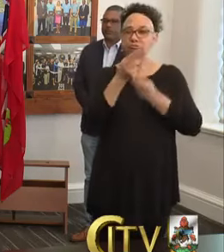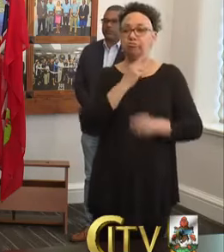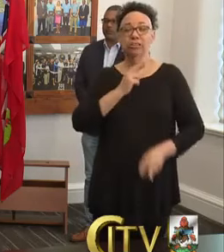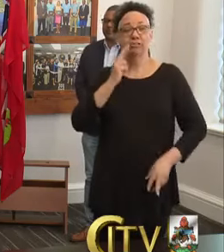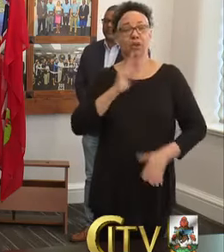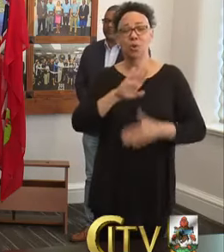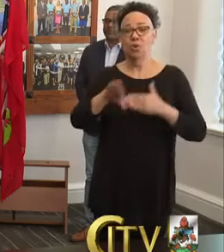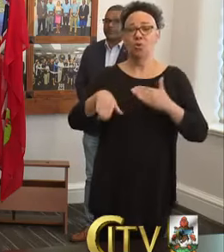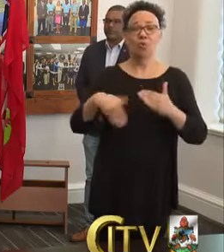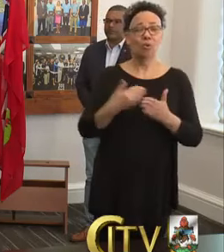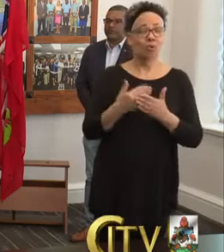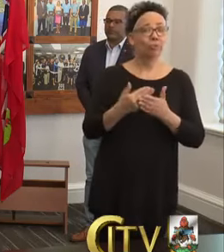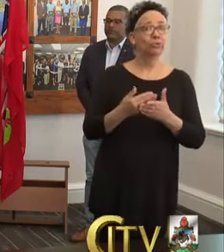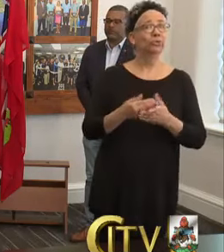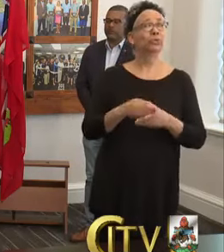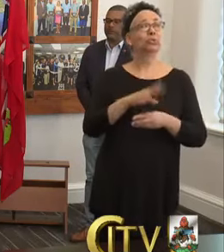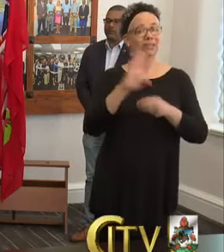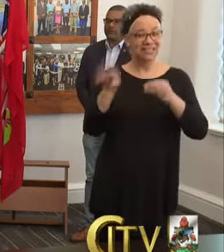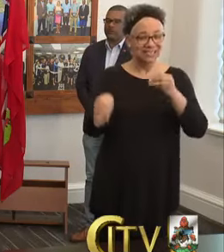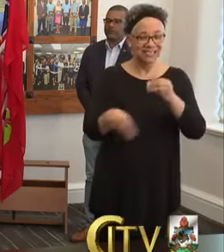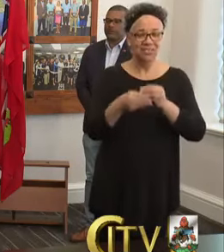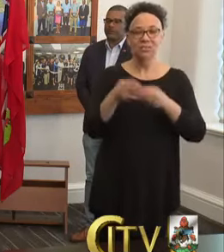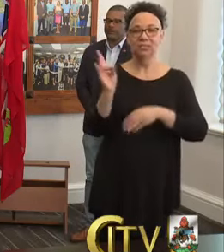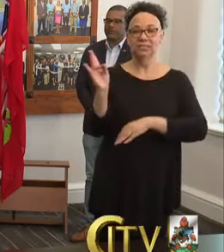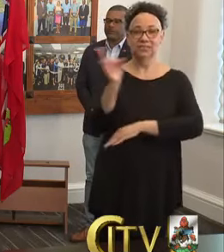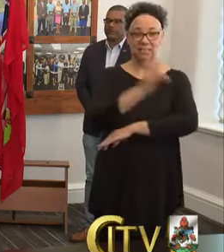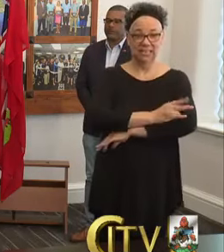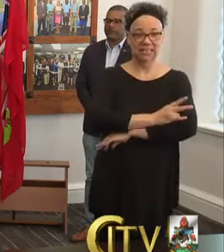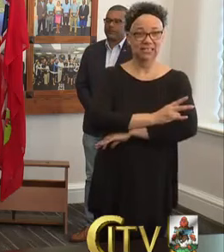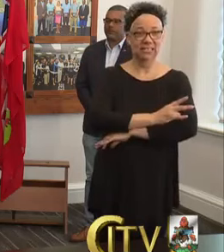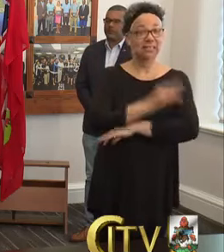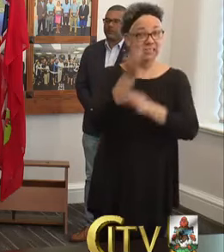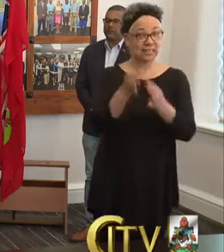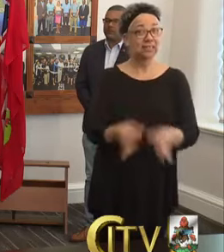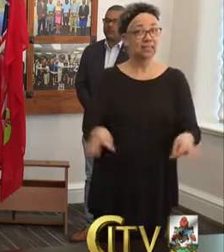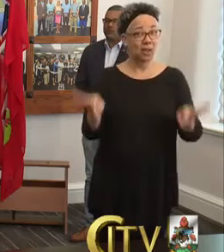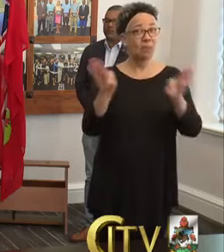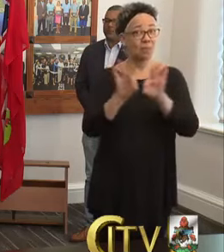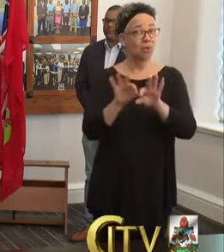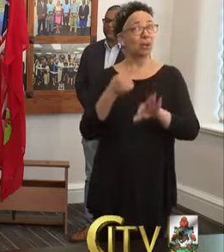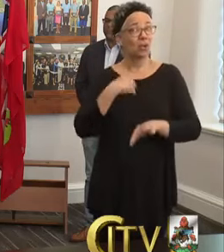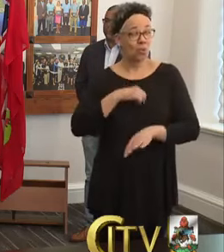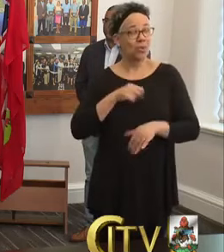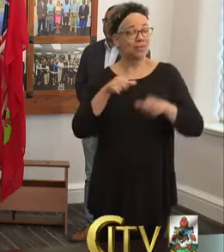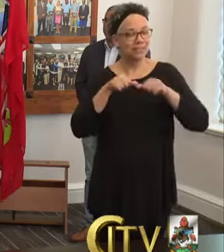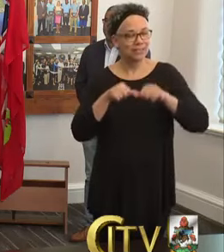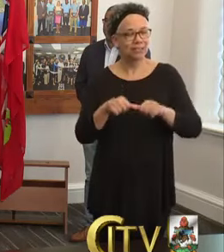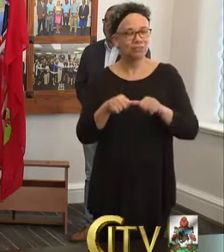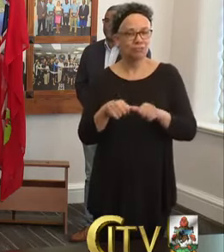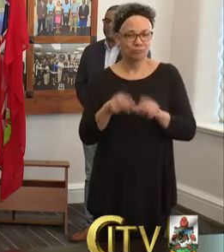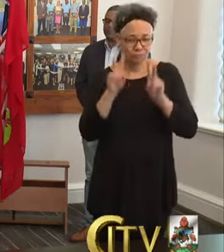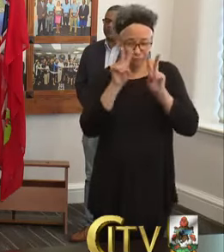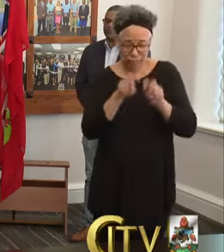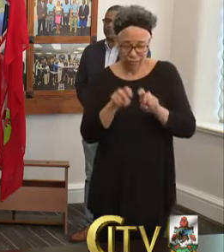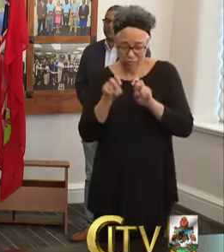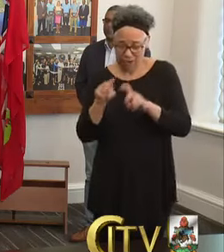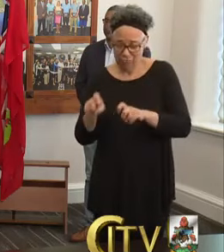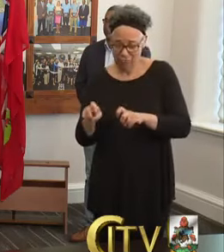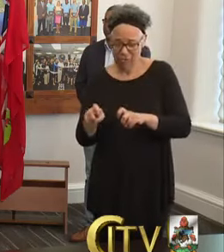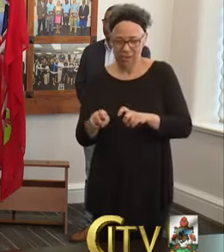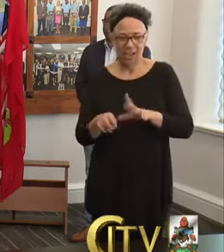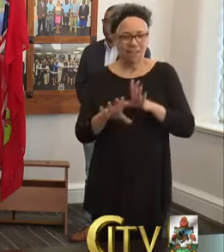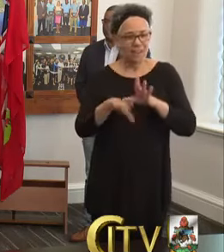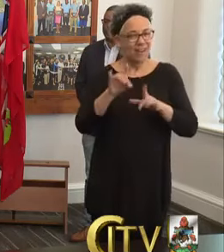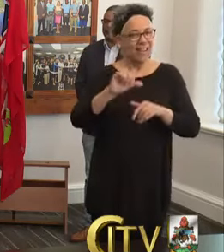will be extended for a further seven days. It is important that we continue to track and trace any particular COVID